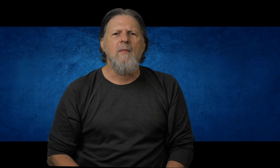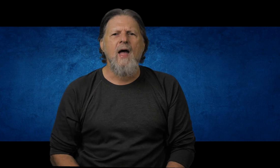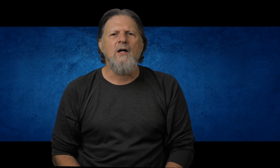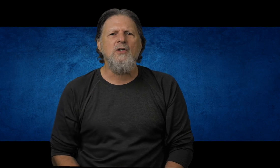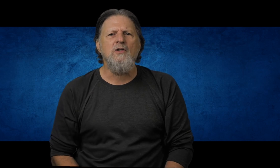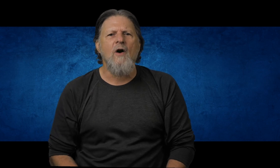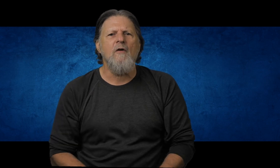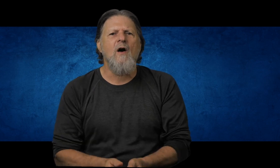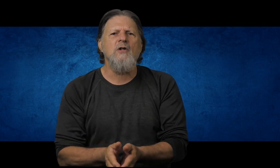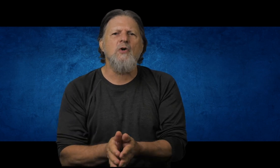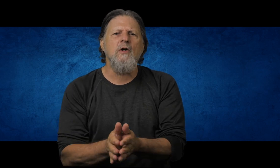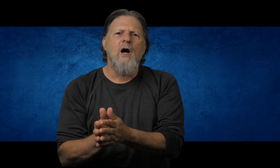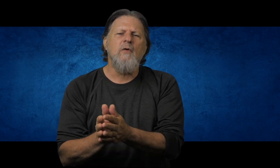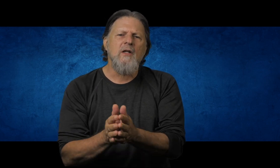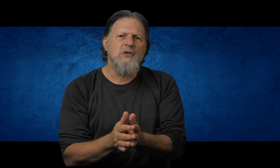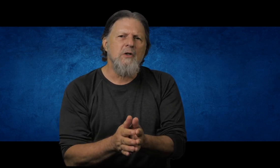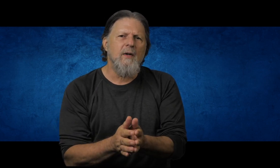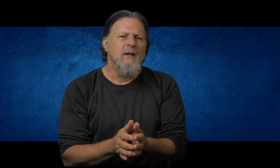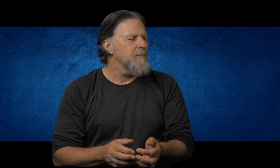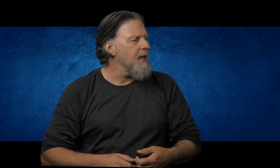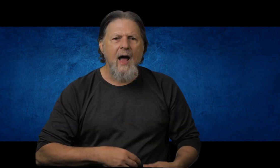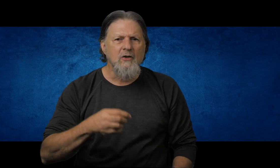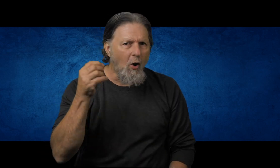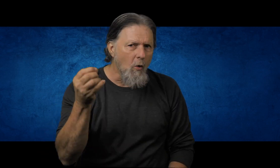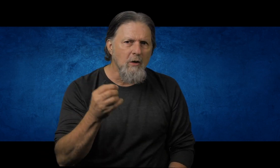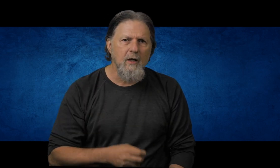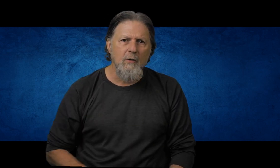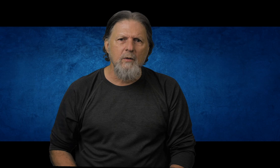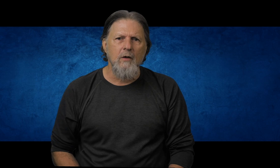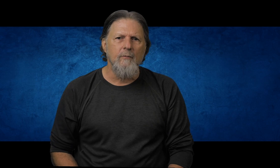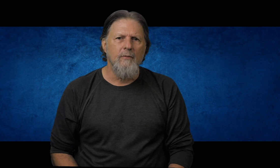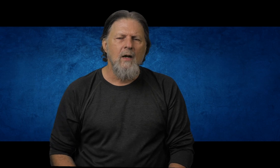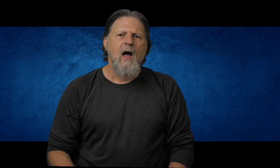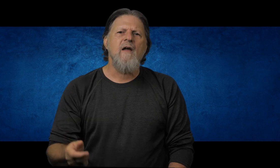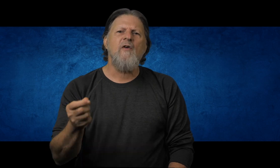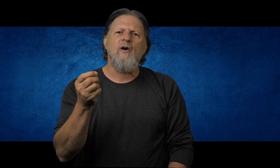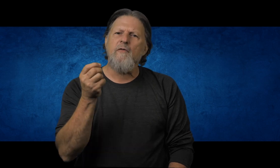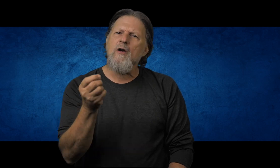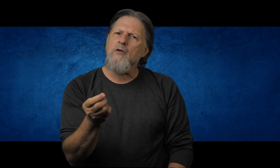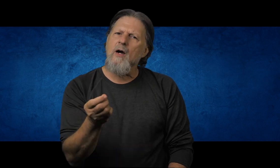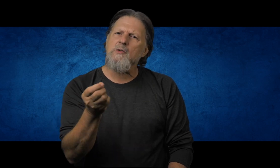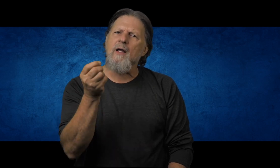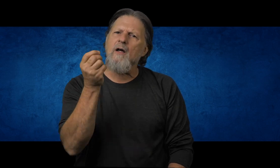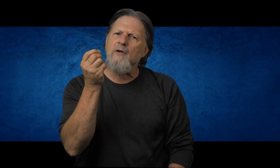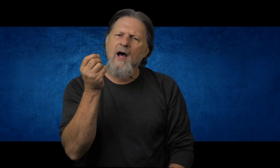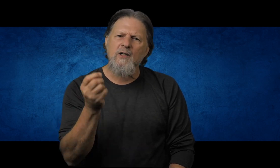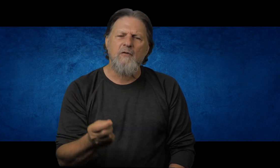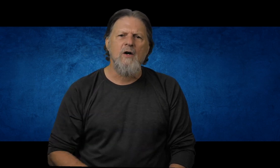my actions fall far short of what they should be. Man, I totally agree with you. I fail far too much. My love for God is far